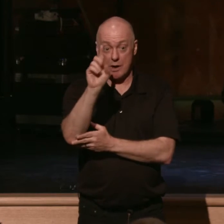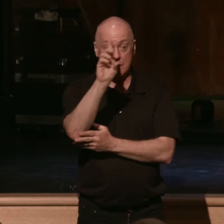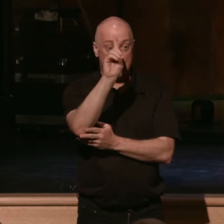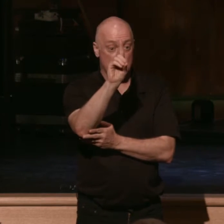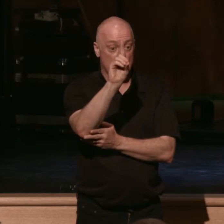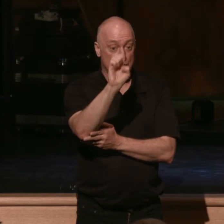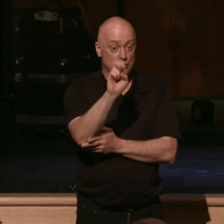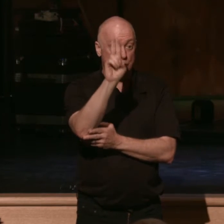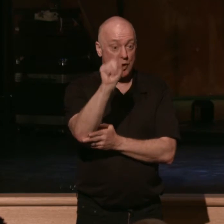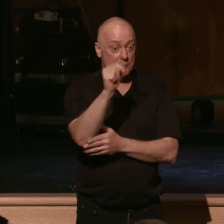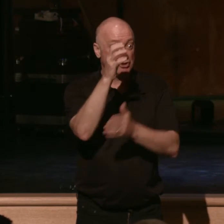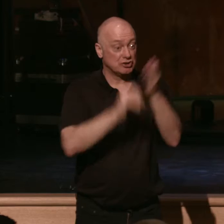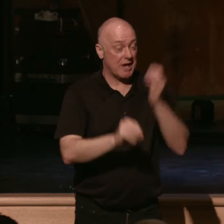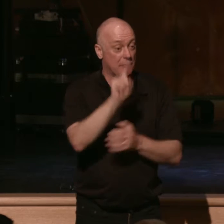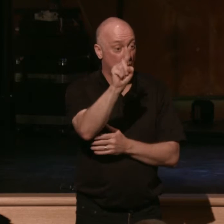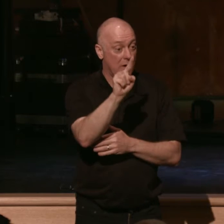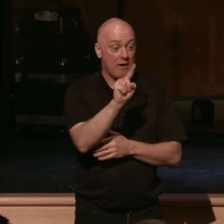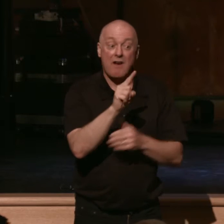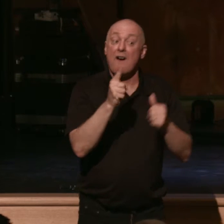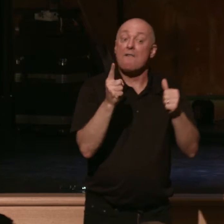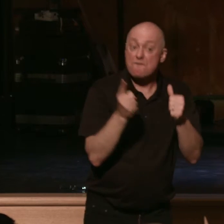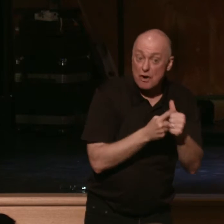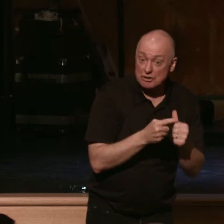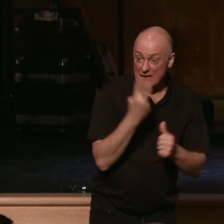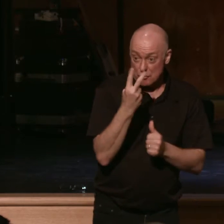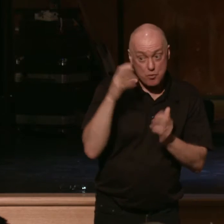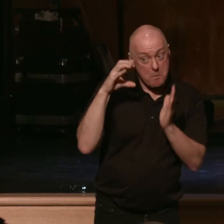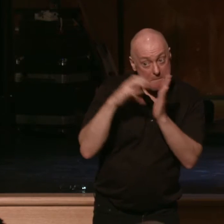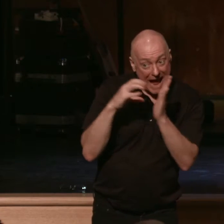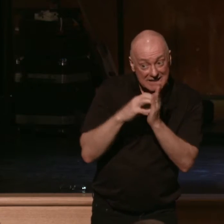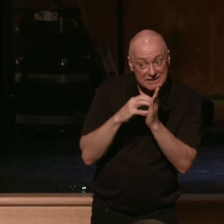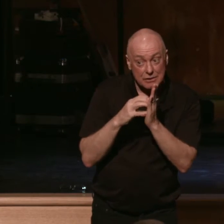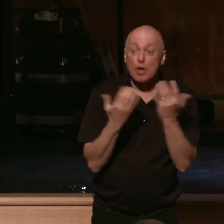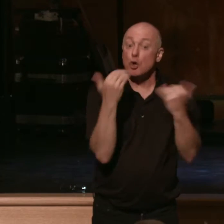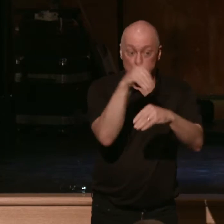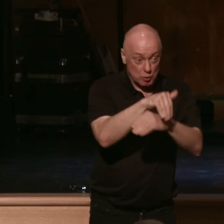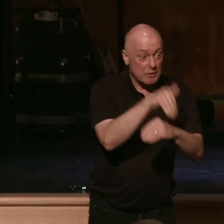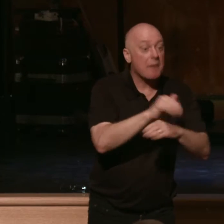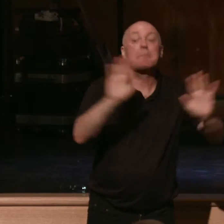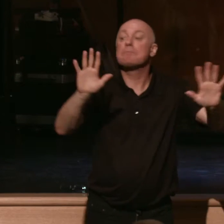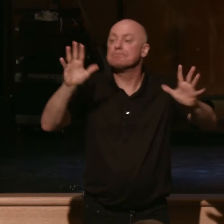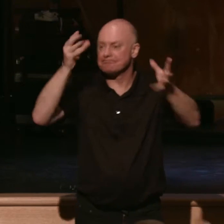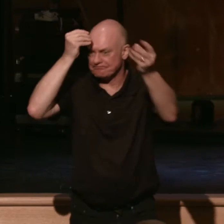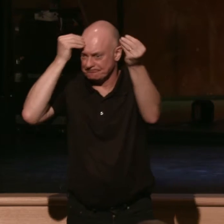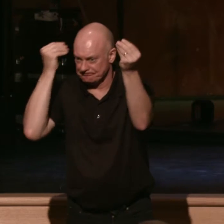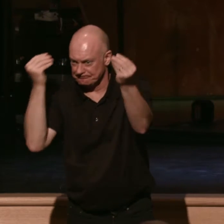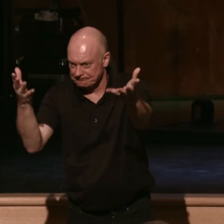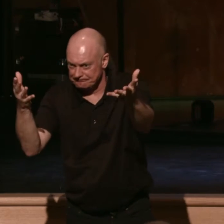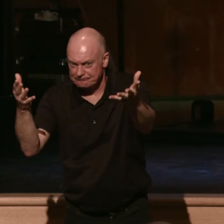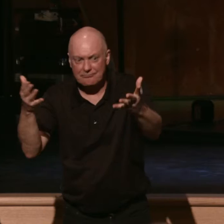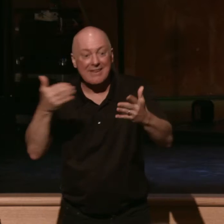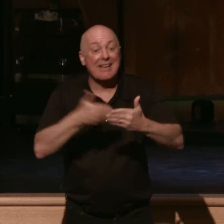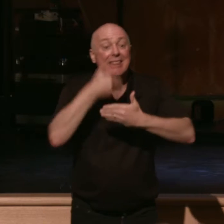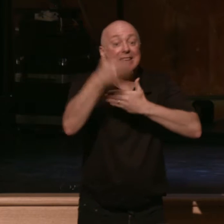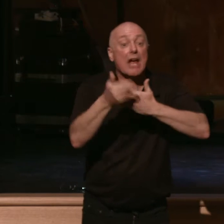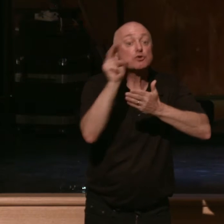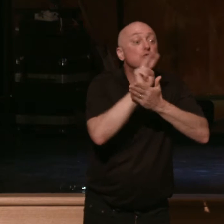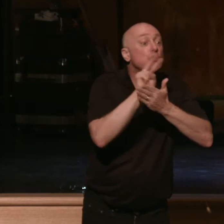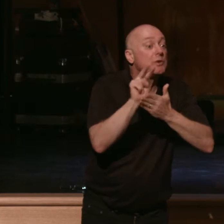1 is going to be the first of two passages we're going to look at tonight. And by the way, I'll just set up where we are for the next two weeks. For these next two